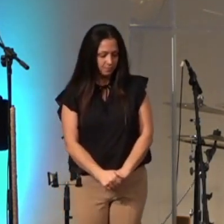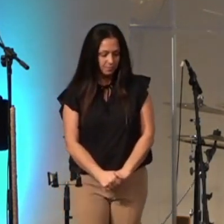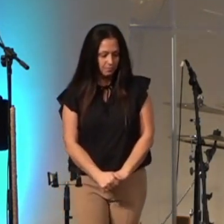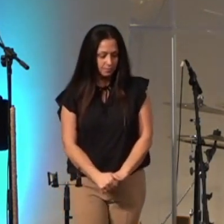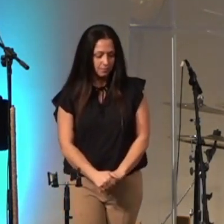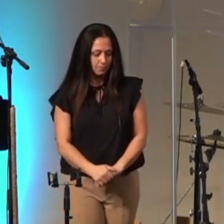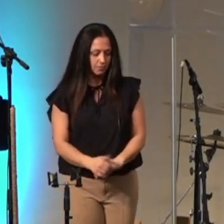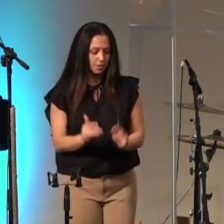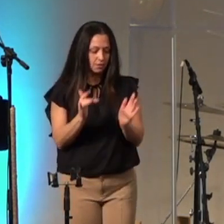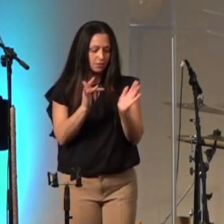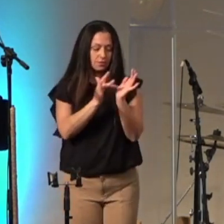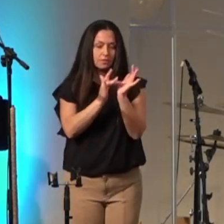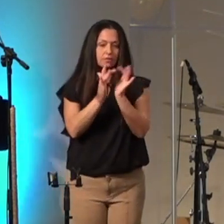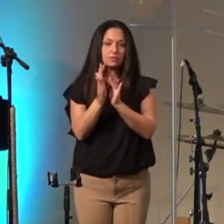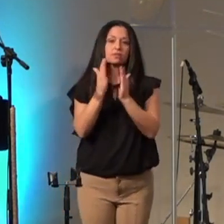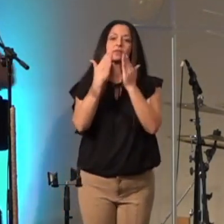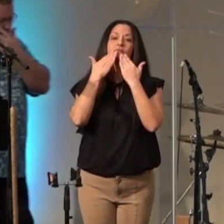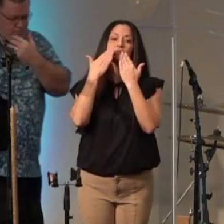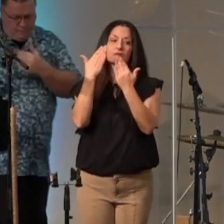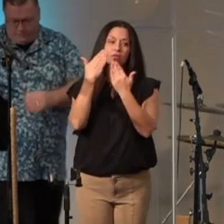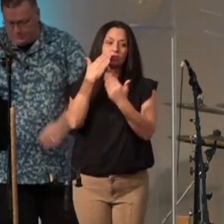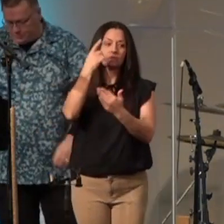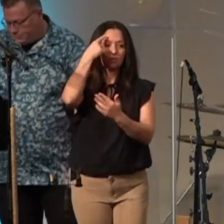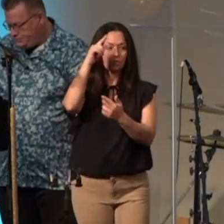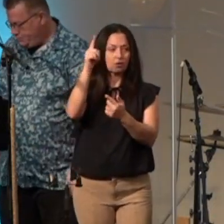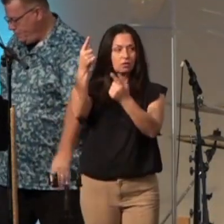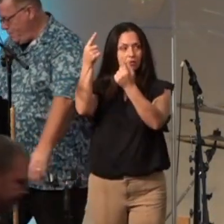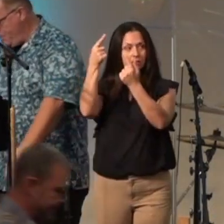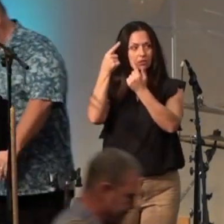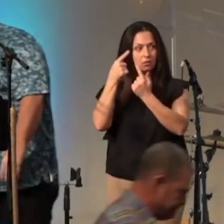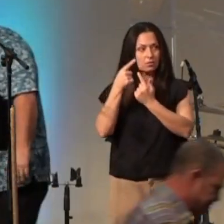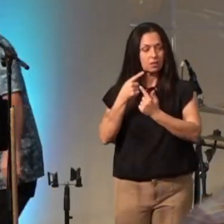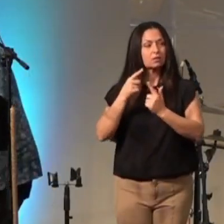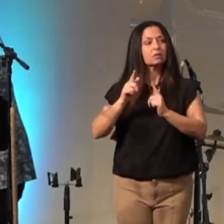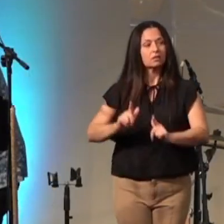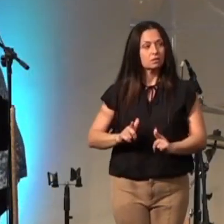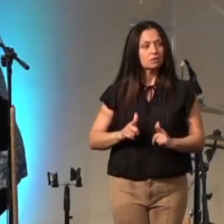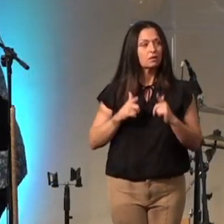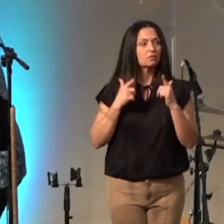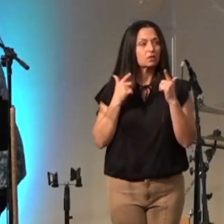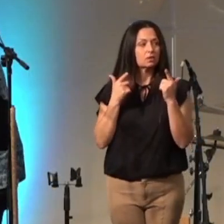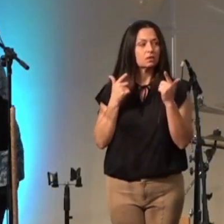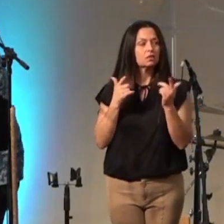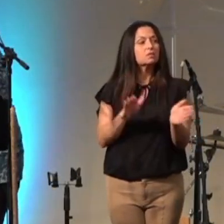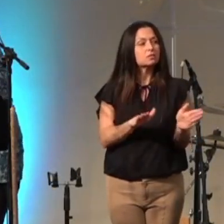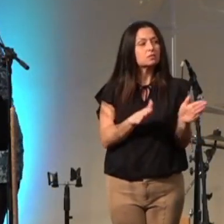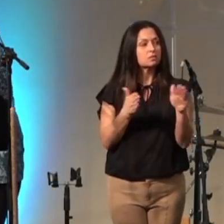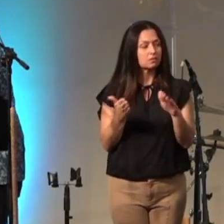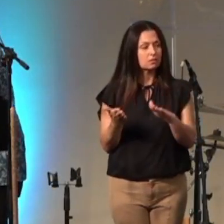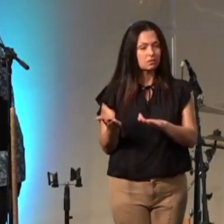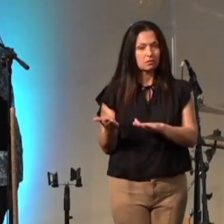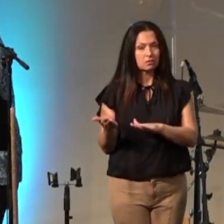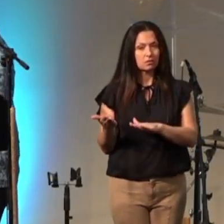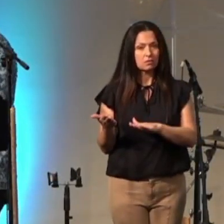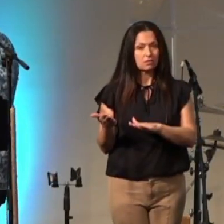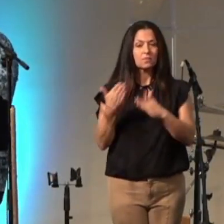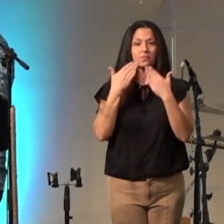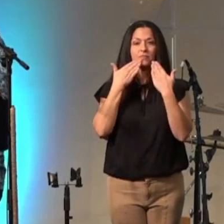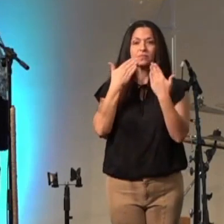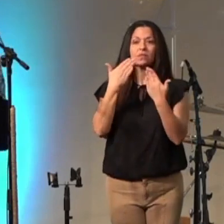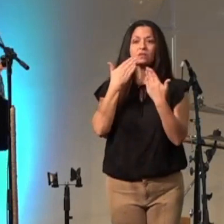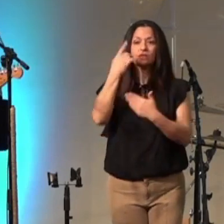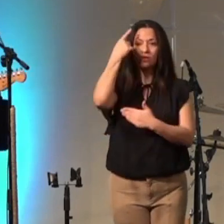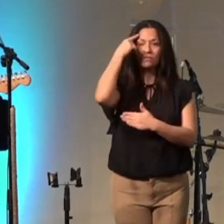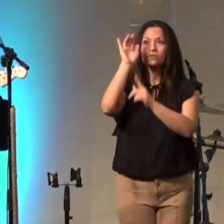Jesus thank you for coming living dying thank you